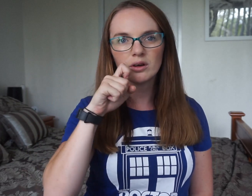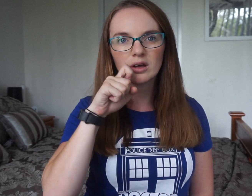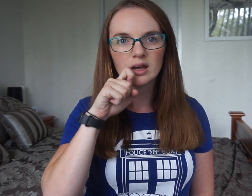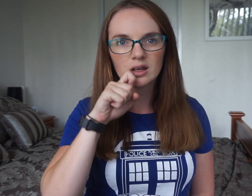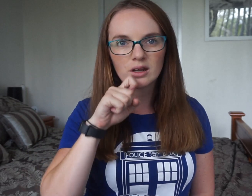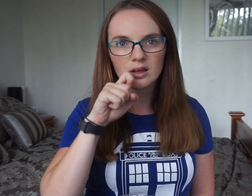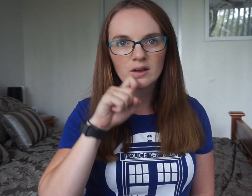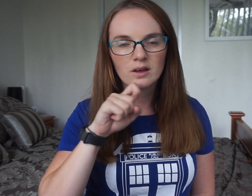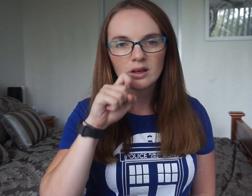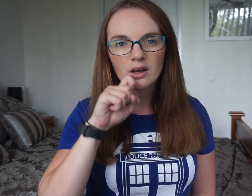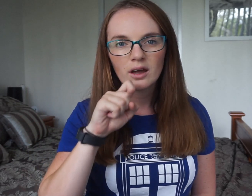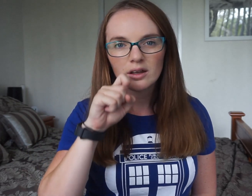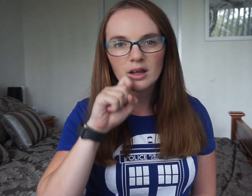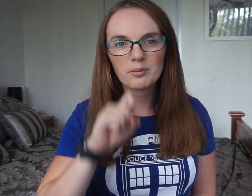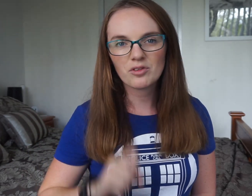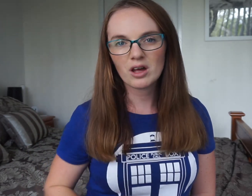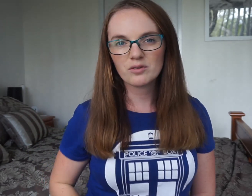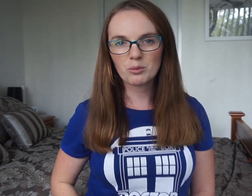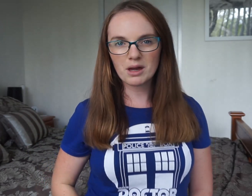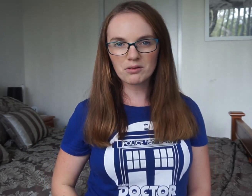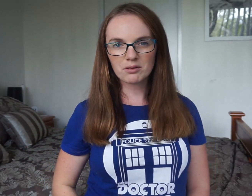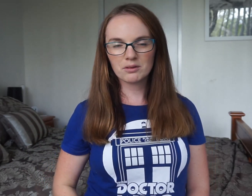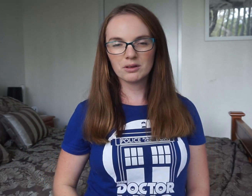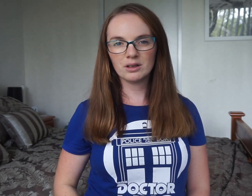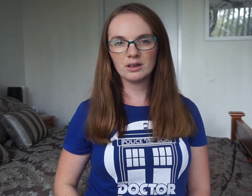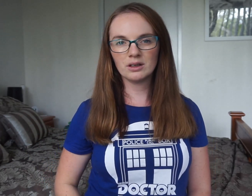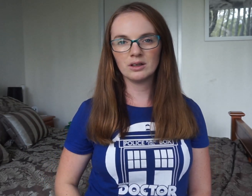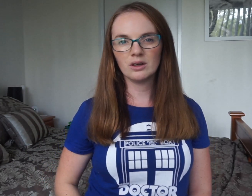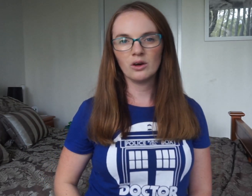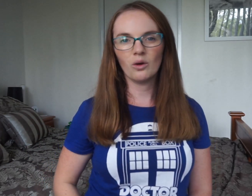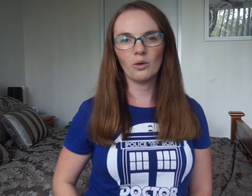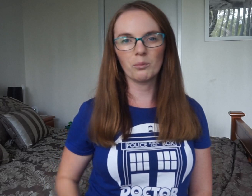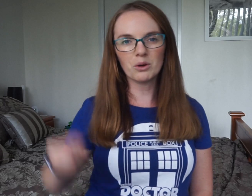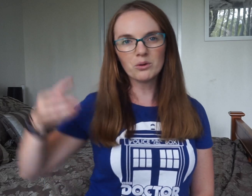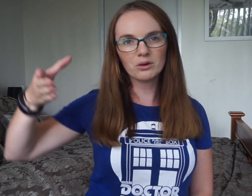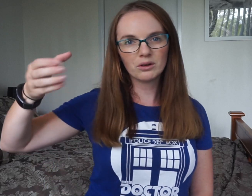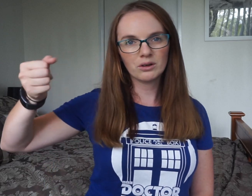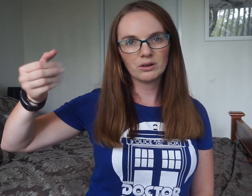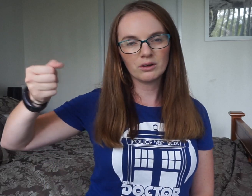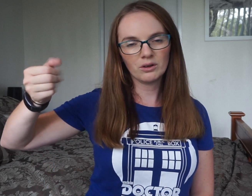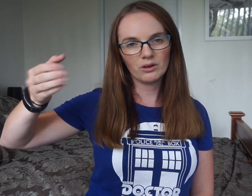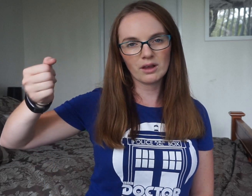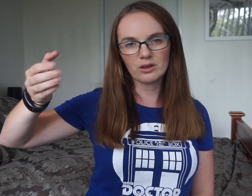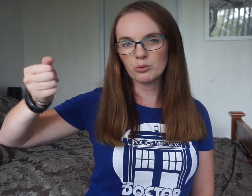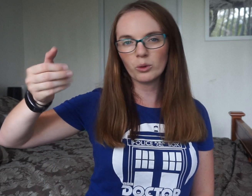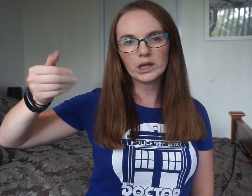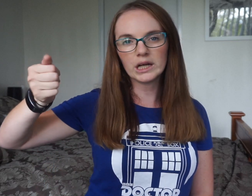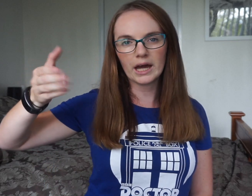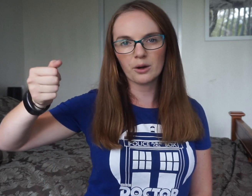and tap the side of your mouth. Or milk like you're milking a cow.